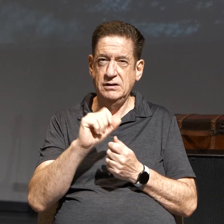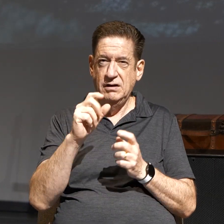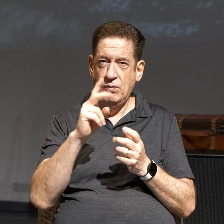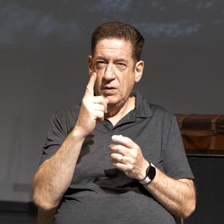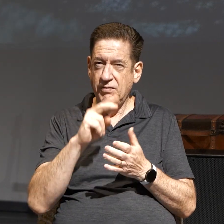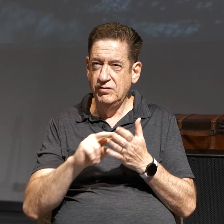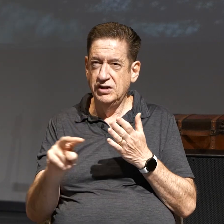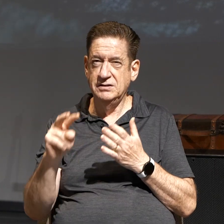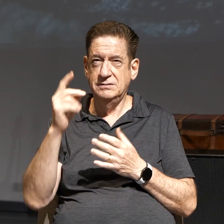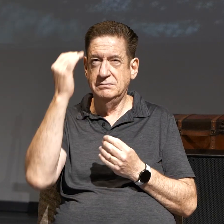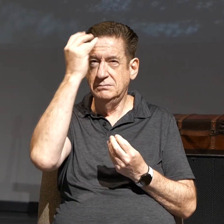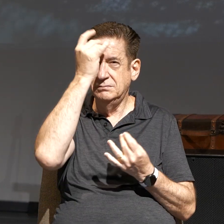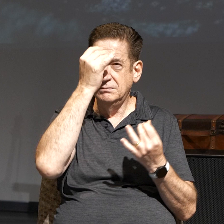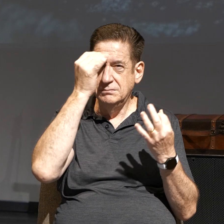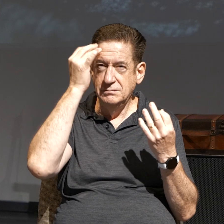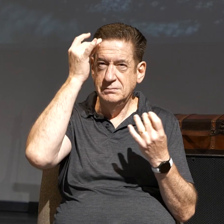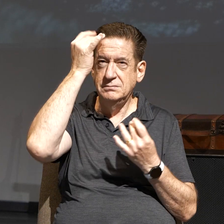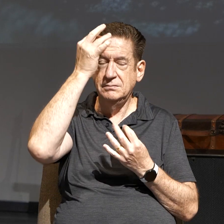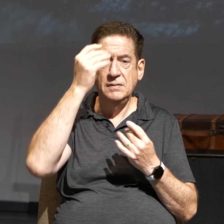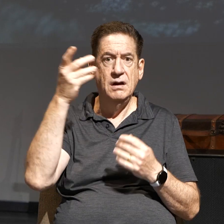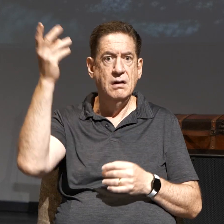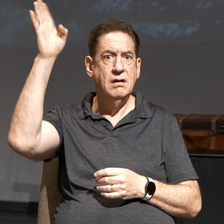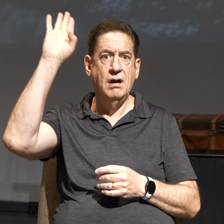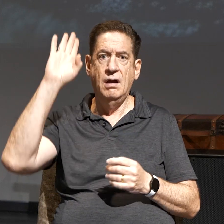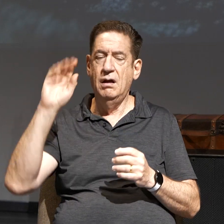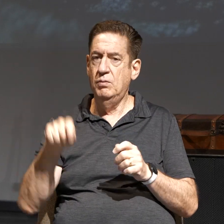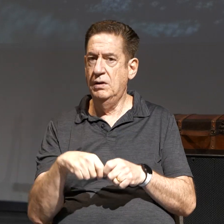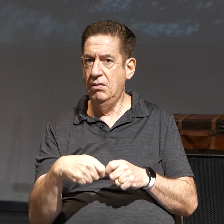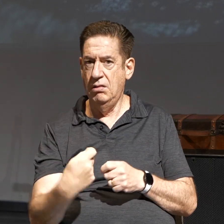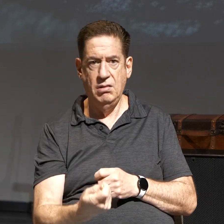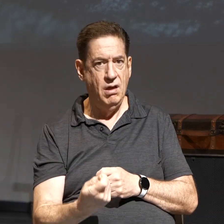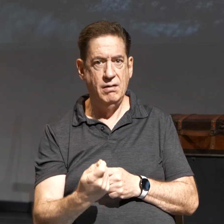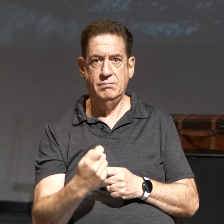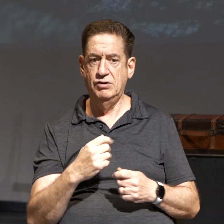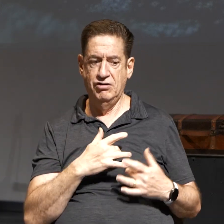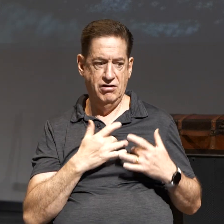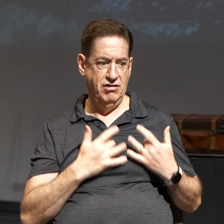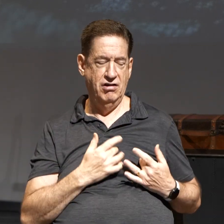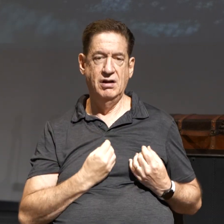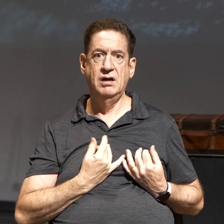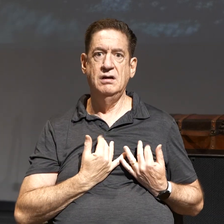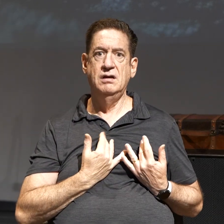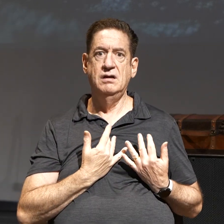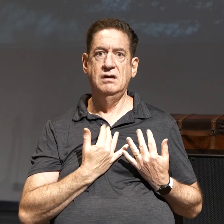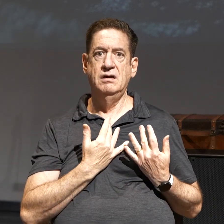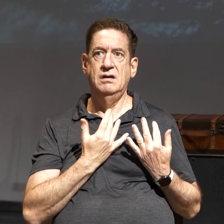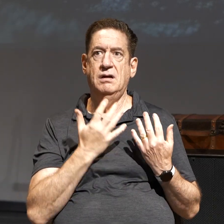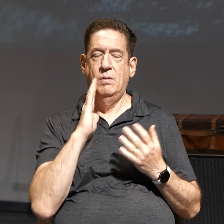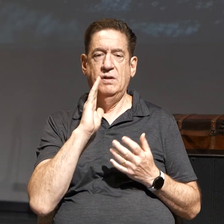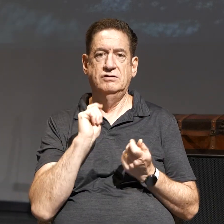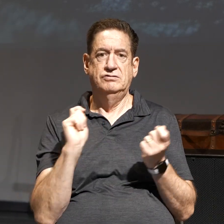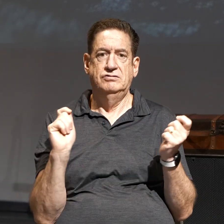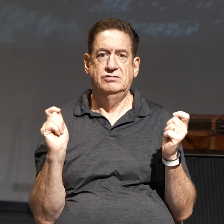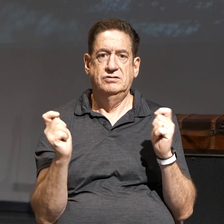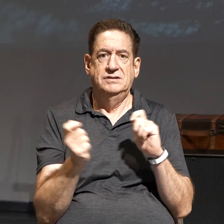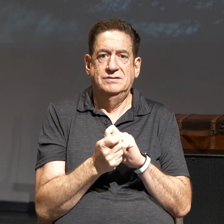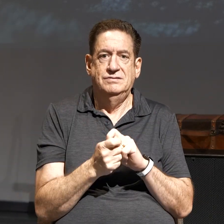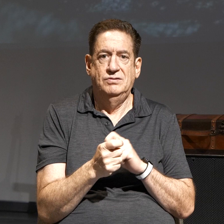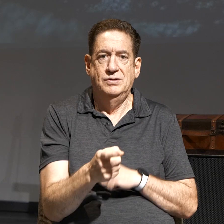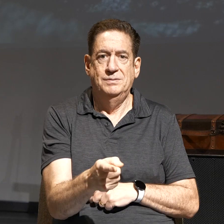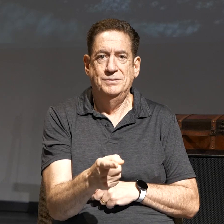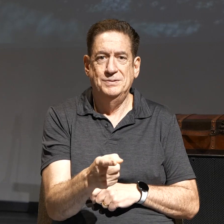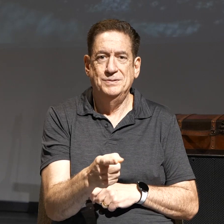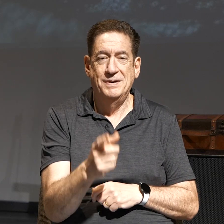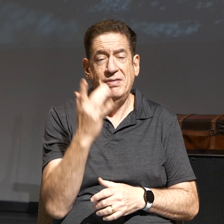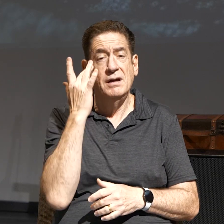and your mind. I'm telling you what, God will light it up in your heart, and you will not be the same. It will transform you. See, this is